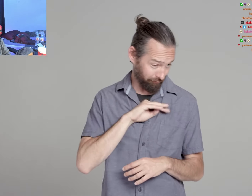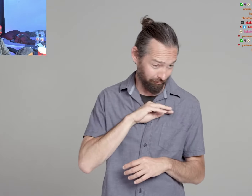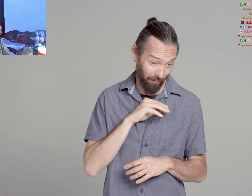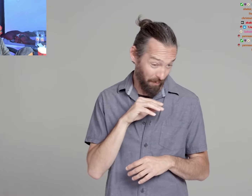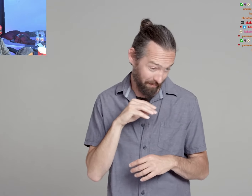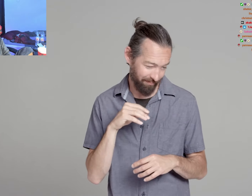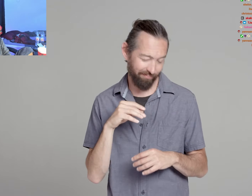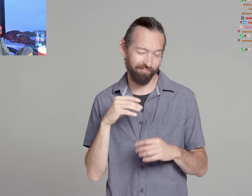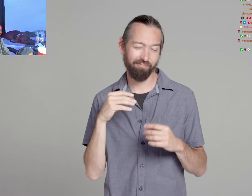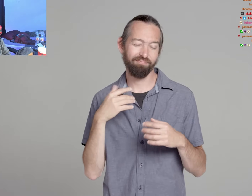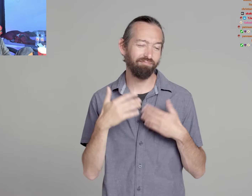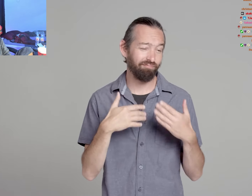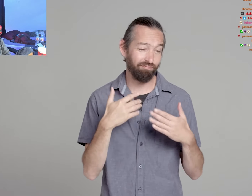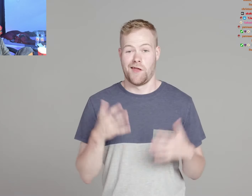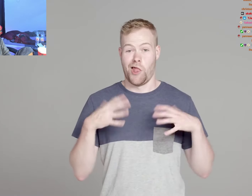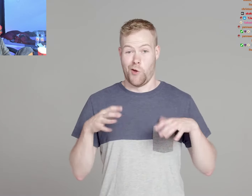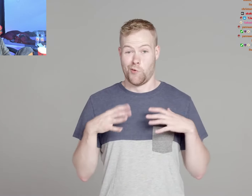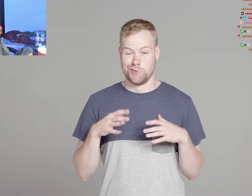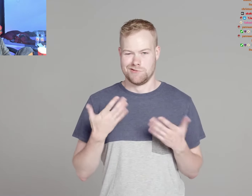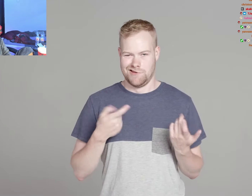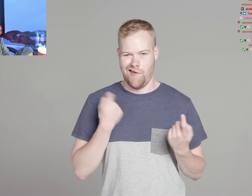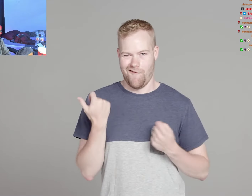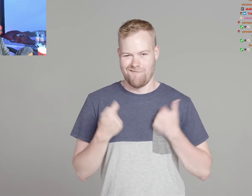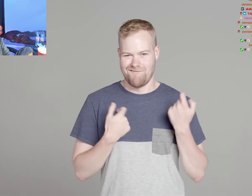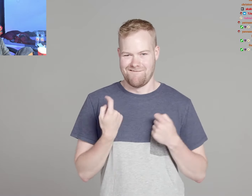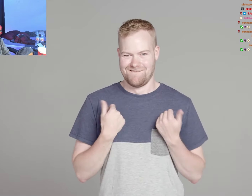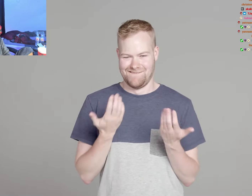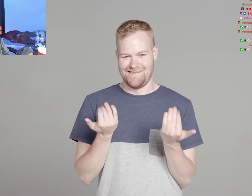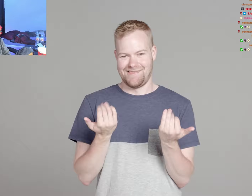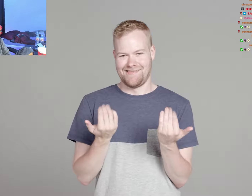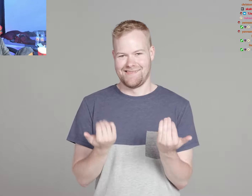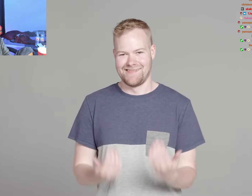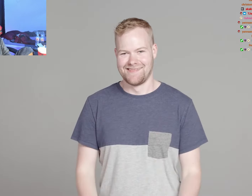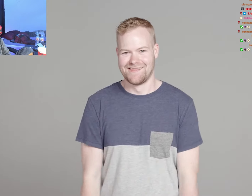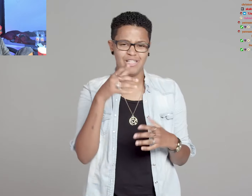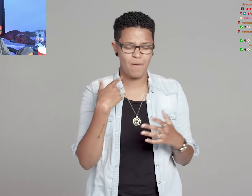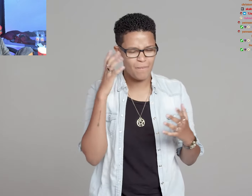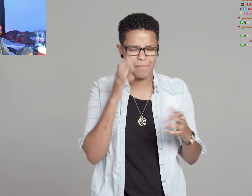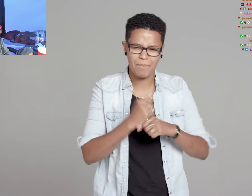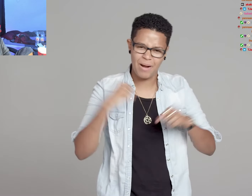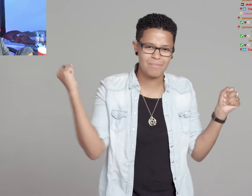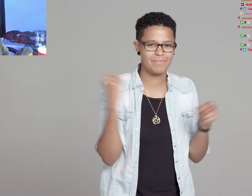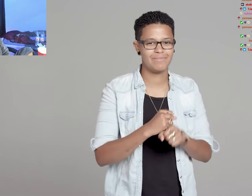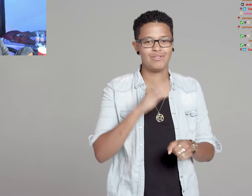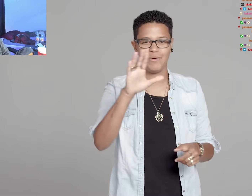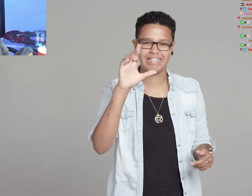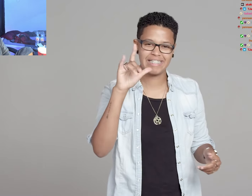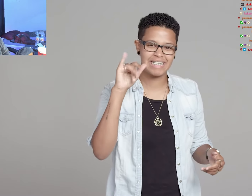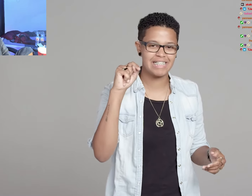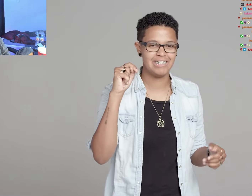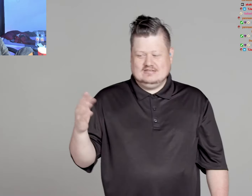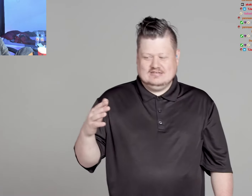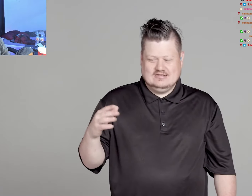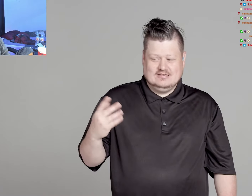body against me Hey, take those off Get over here I'm going to attack your clits Oh